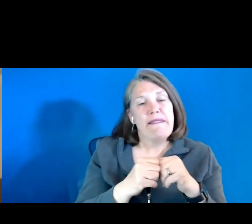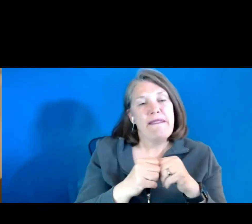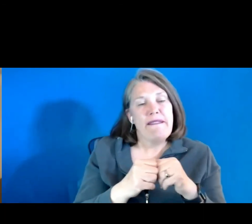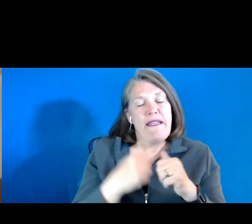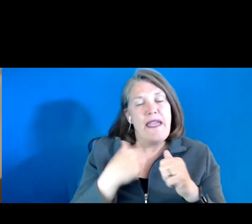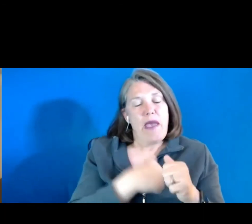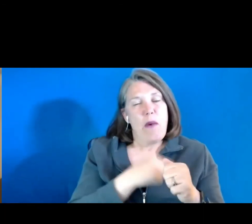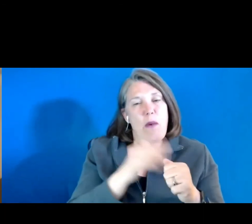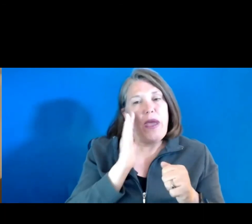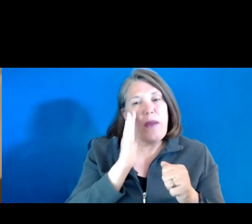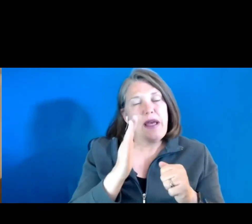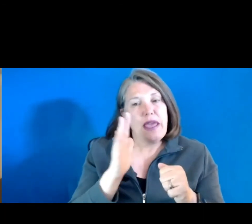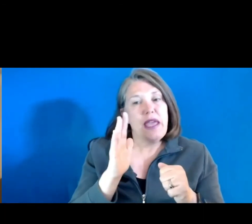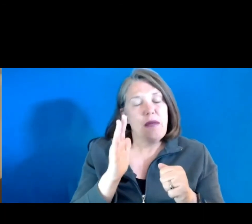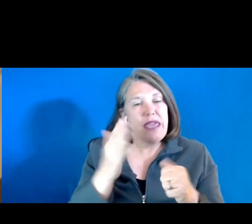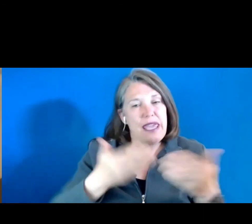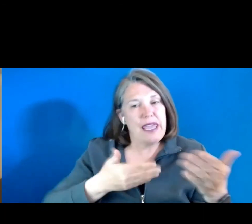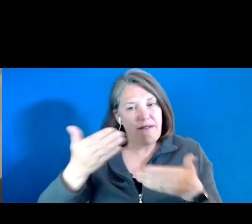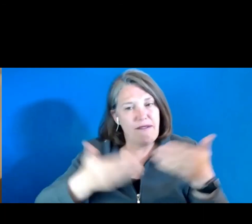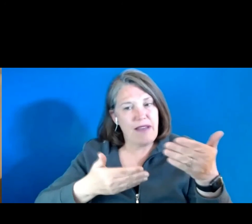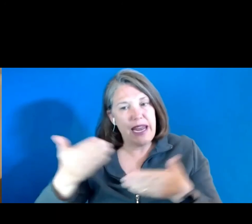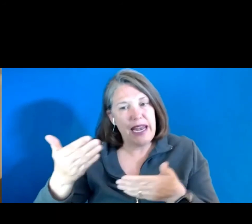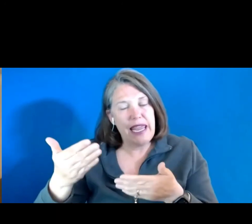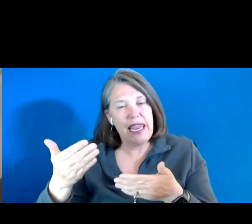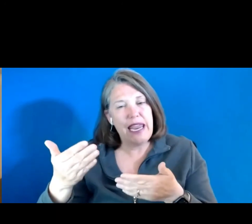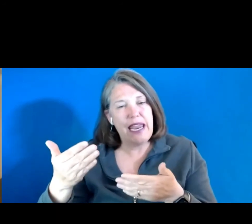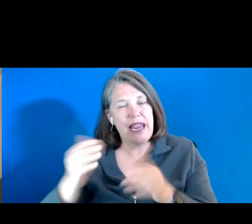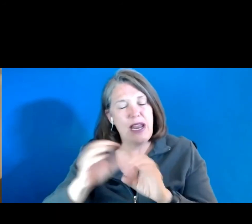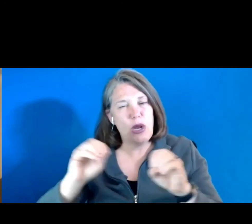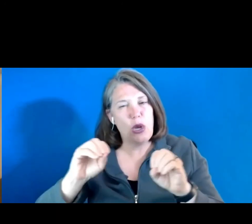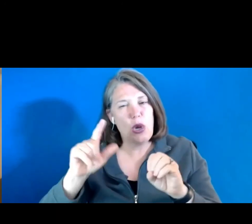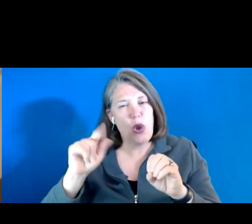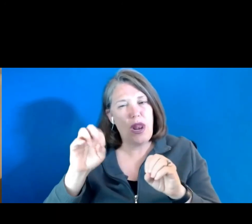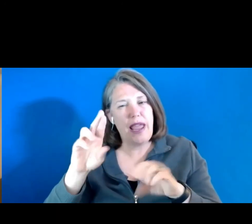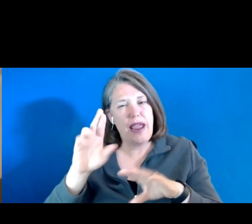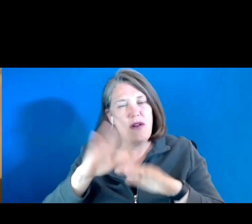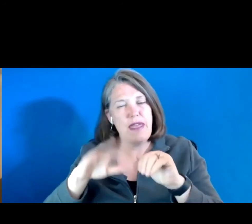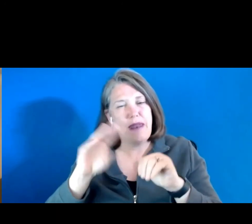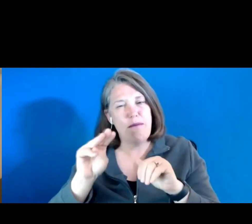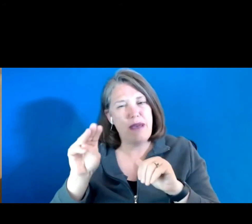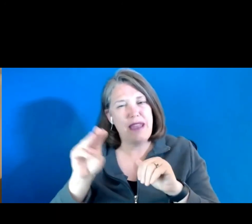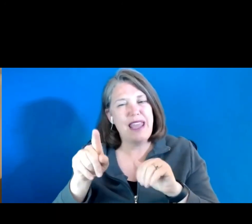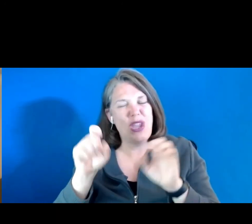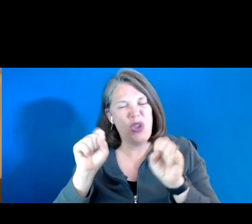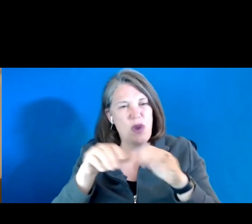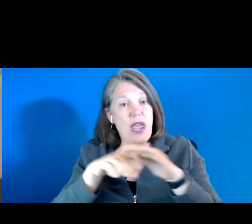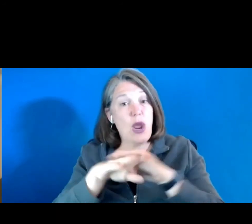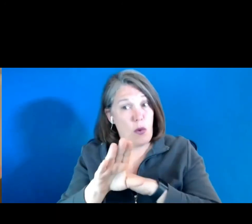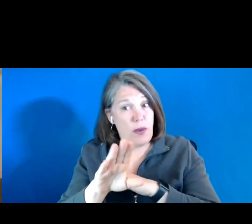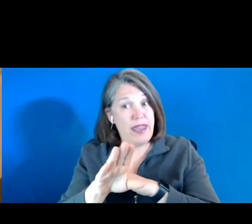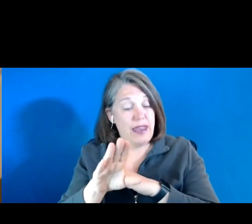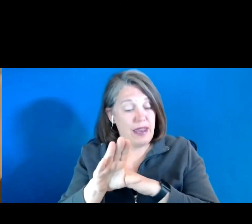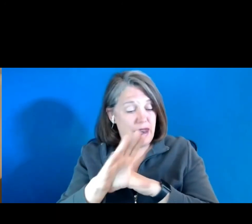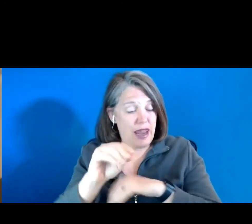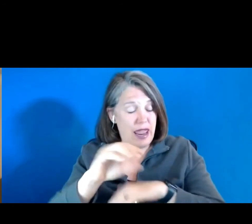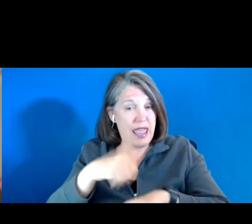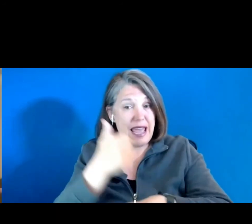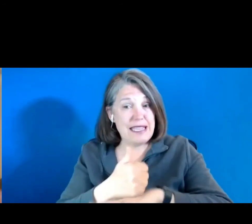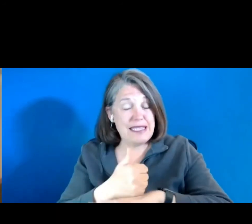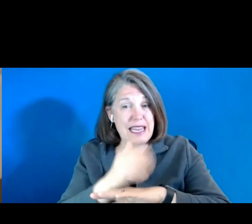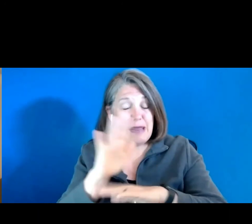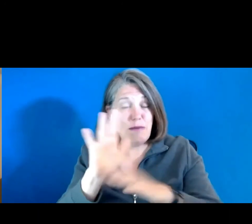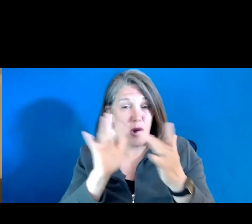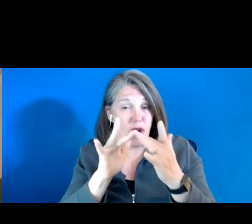you will be invited and no later than Monday, you'll be able to go in and set up your contact.